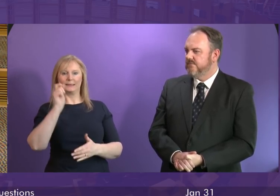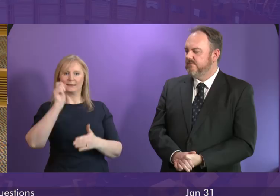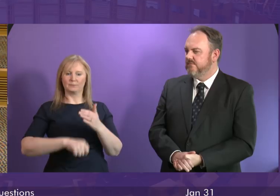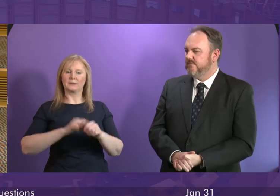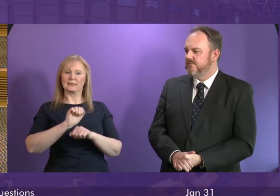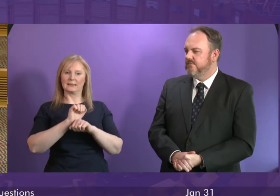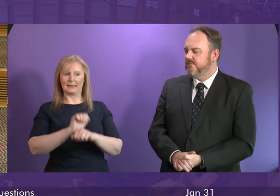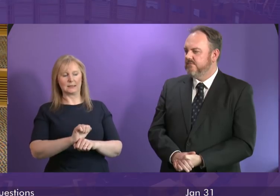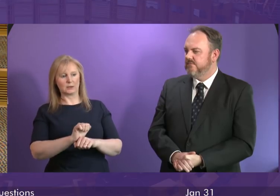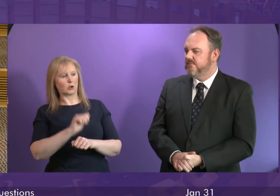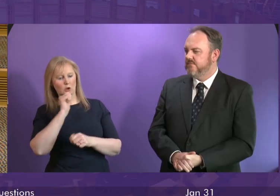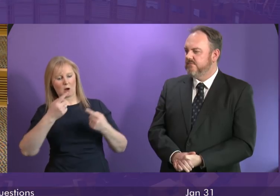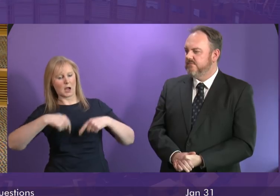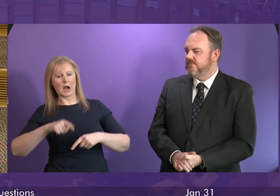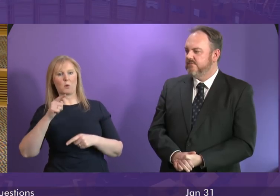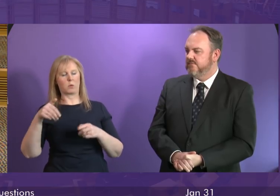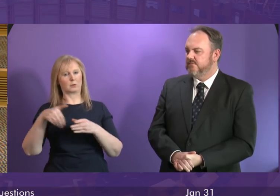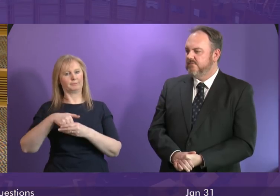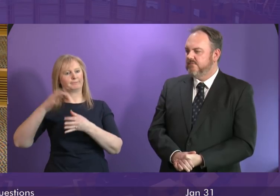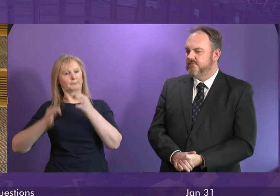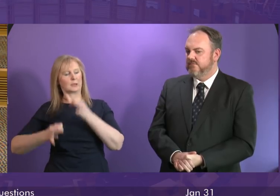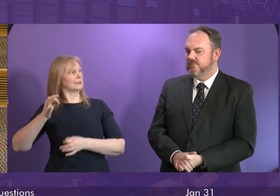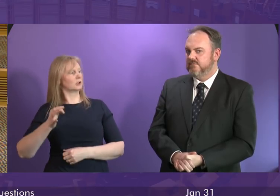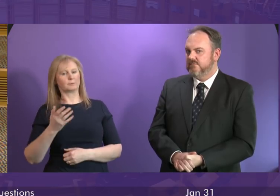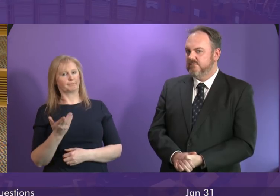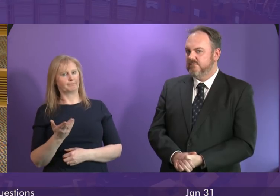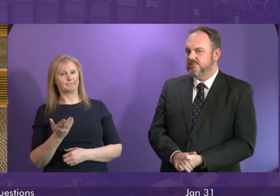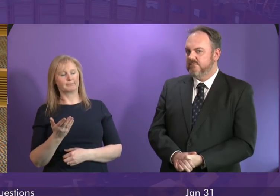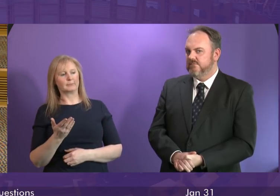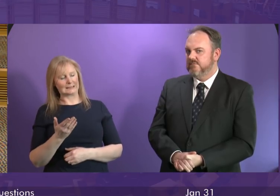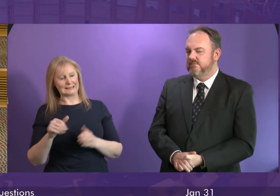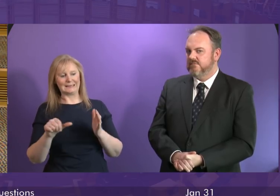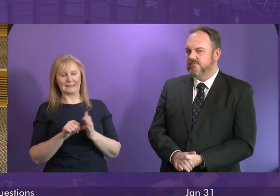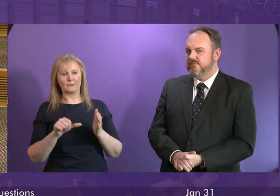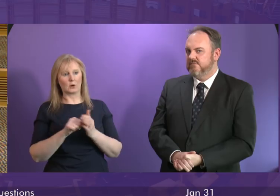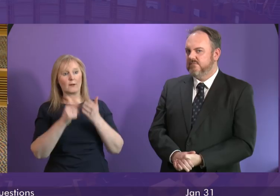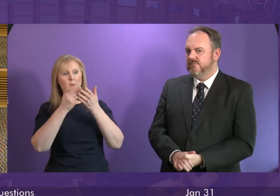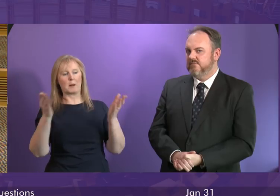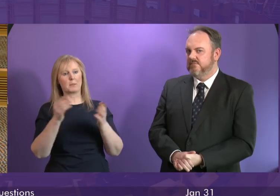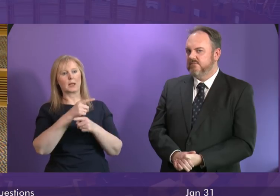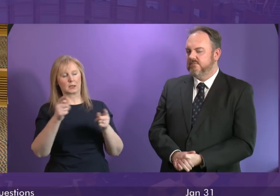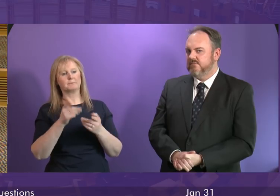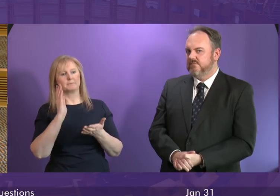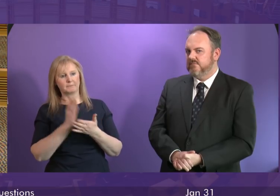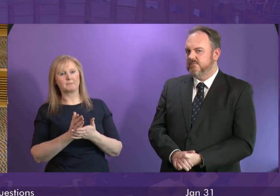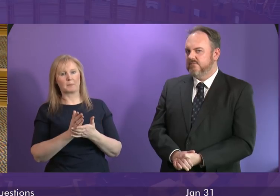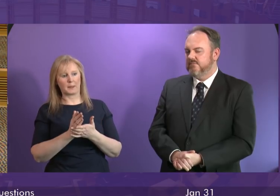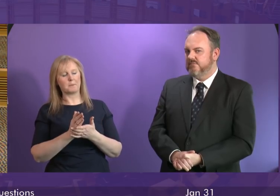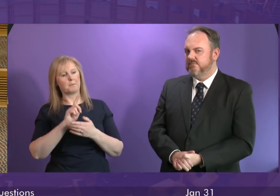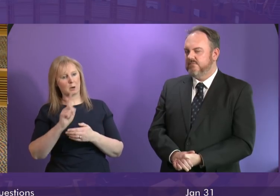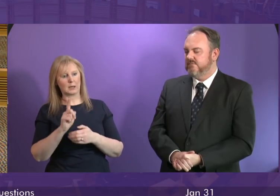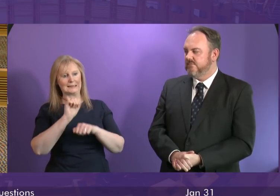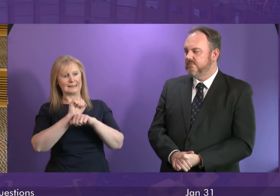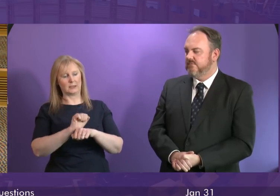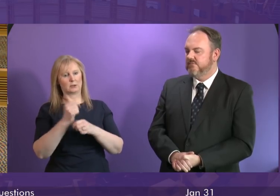are not a matter for politicians however controversial and difficult they can be for the public sentencing decisions are rightly and